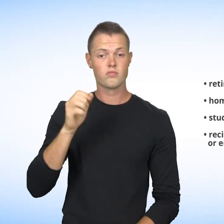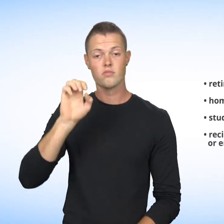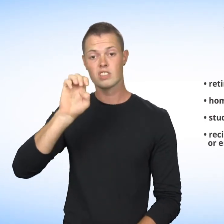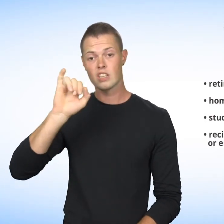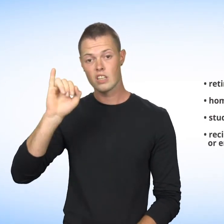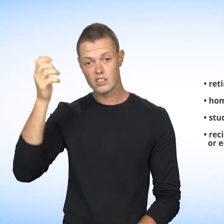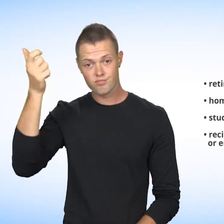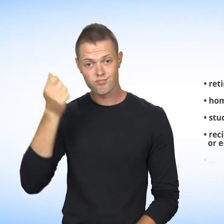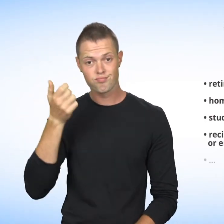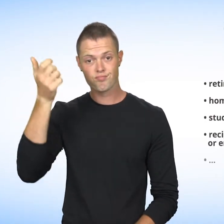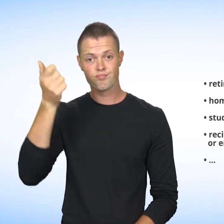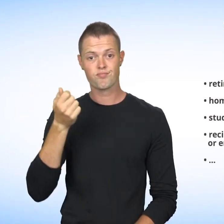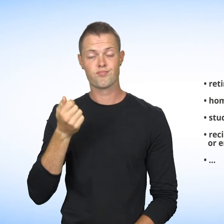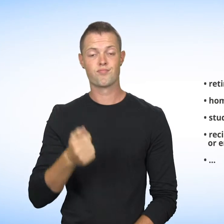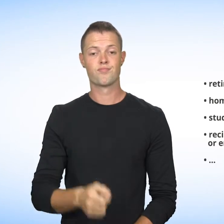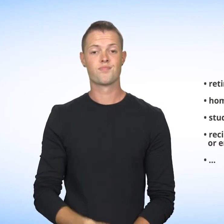assistance or employment insurance.